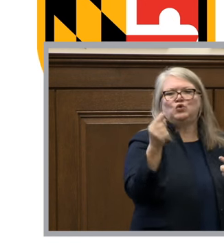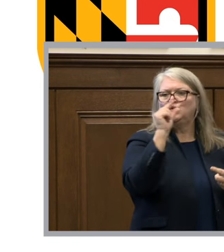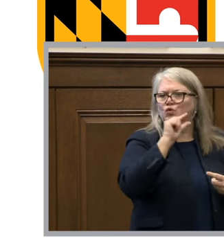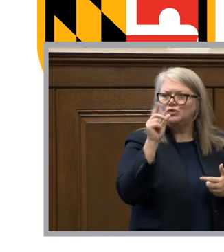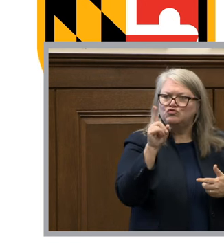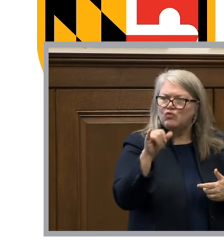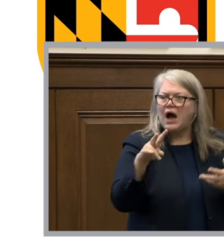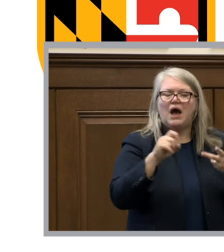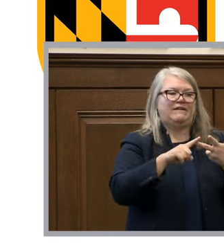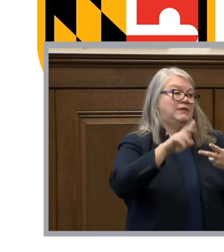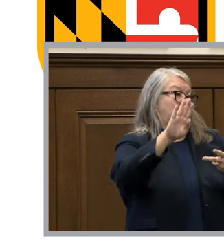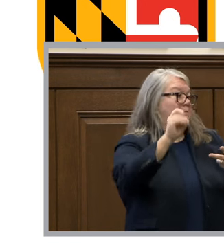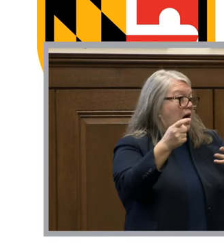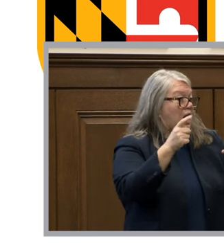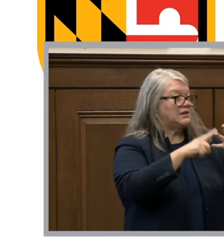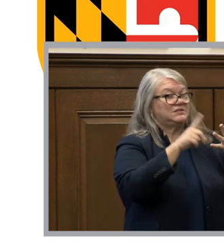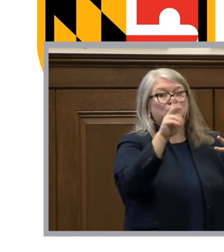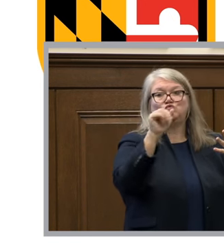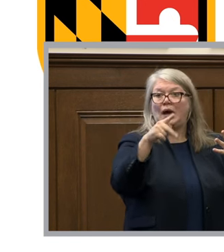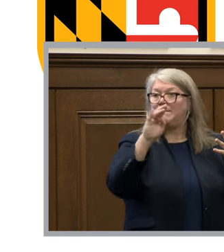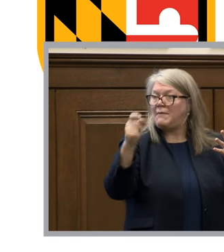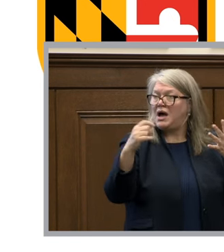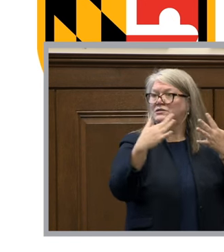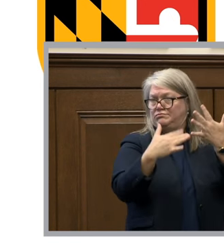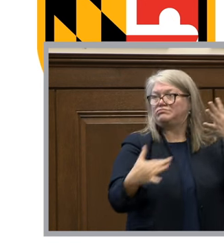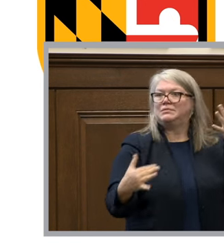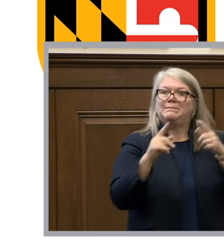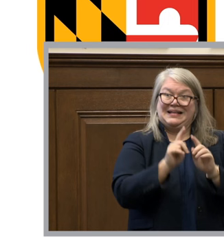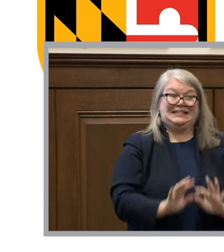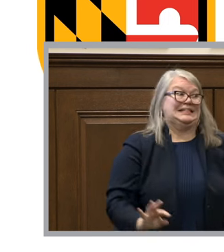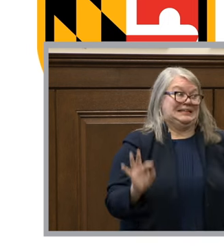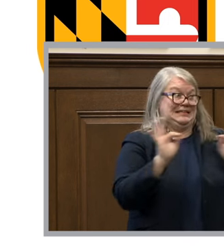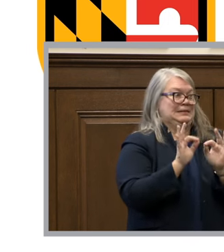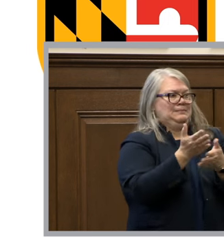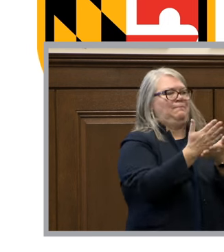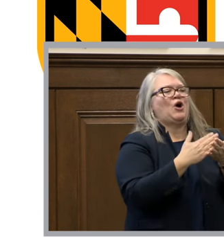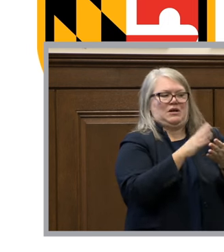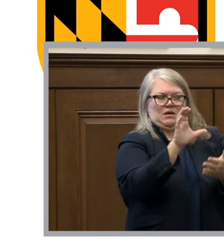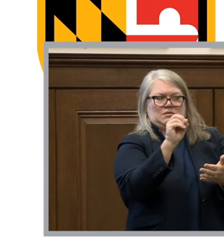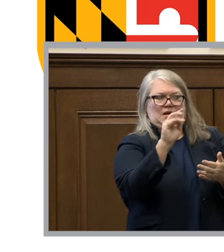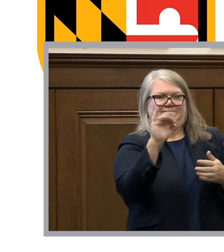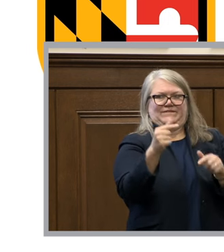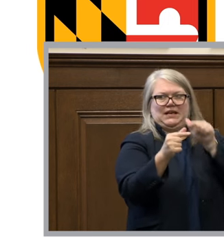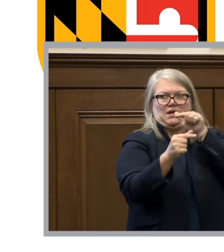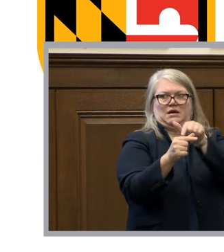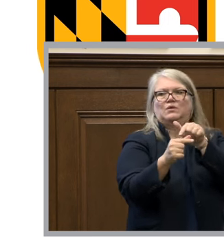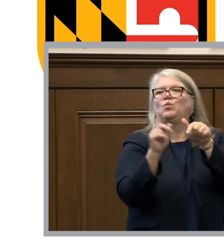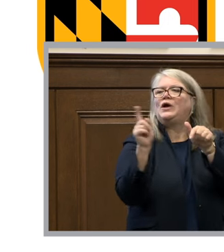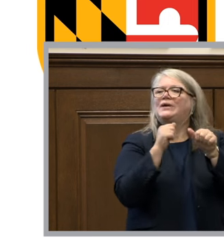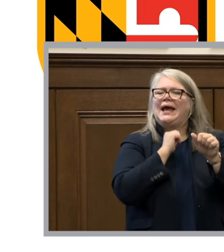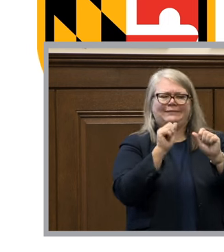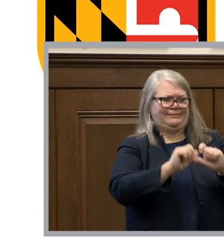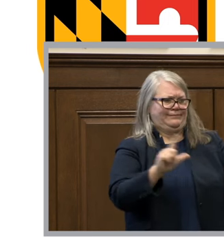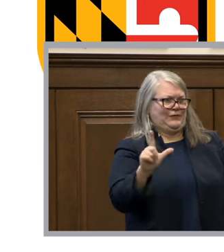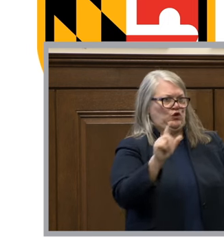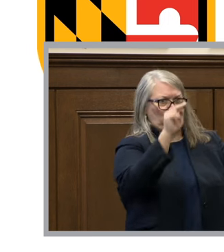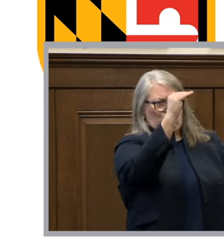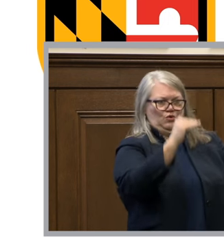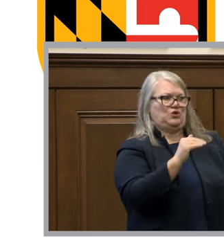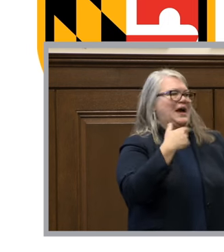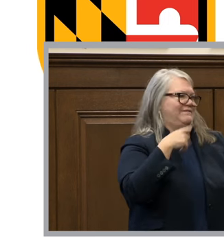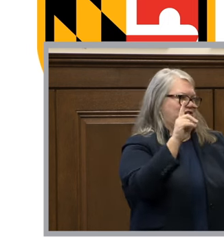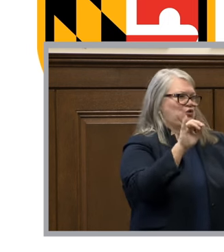box dropbox and more but the key element is having that configuration where you can view the